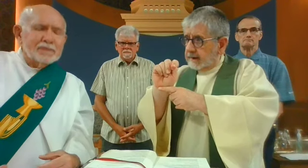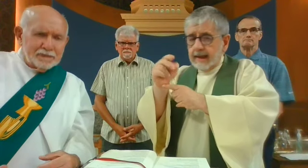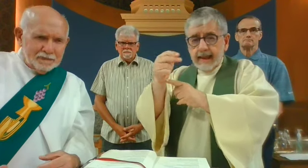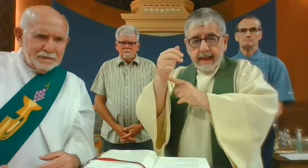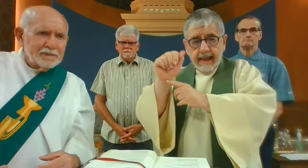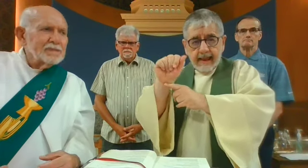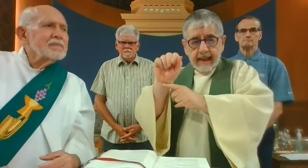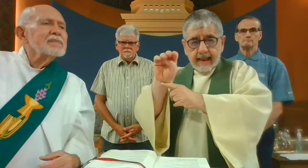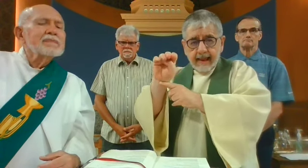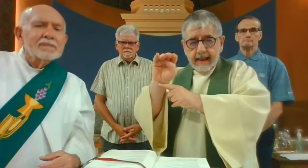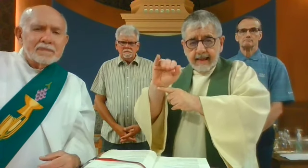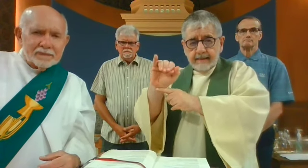Albert,